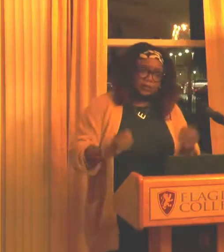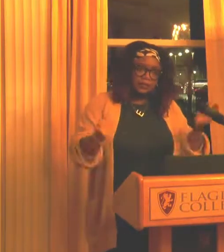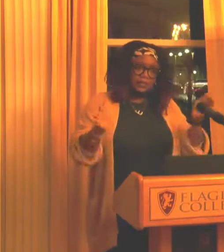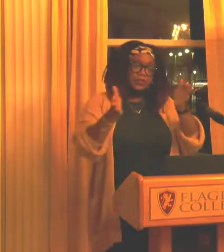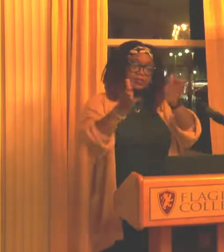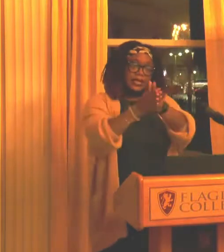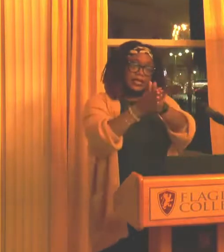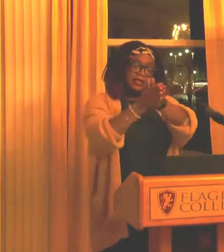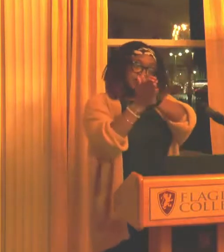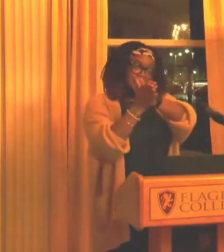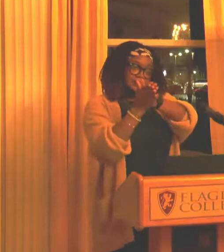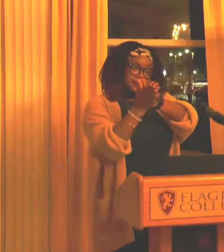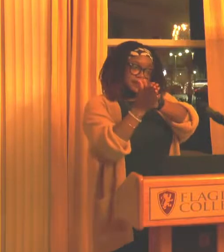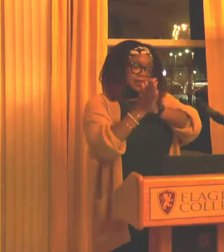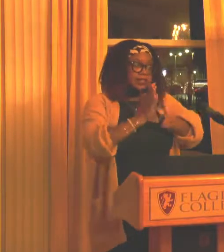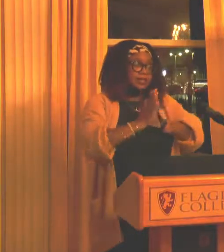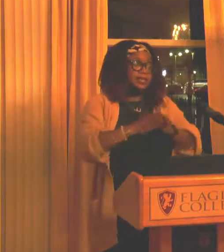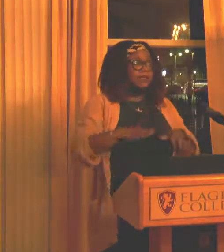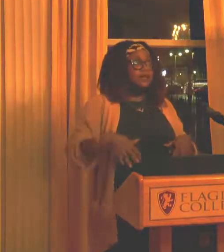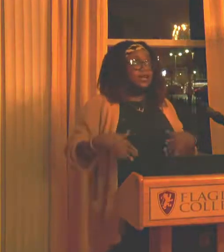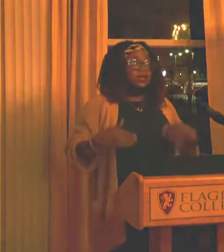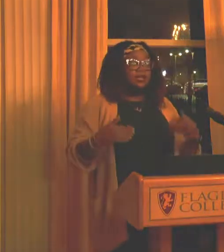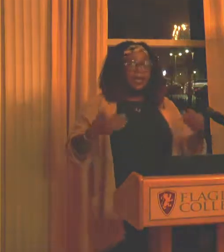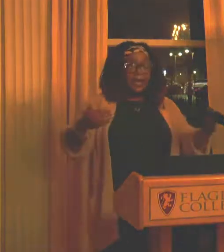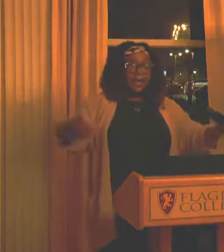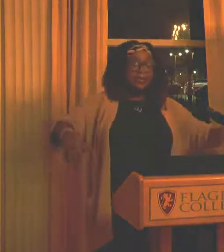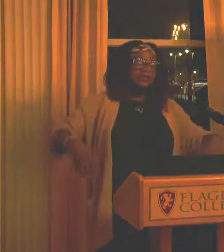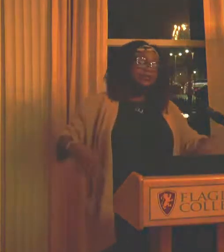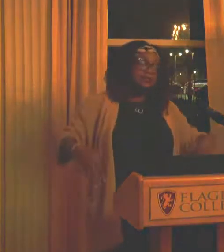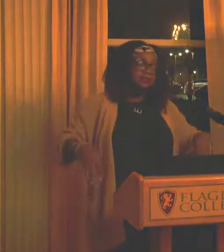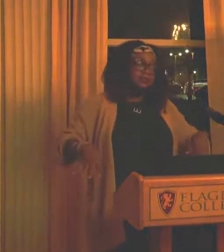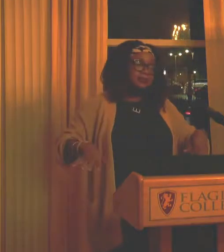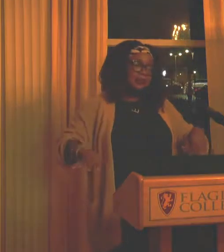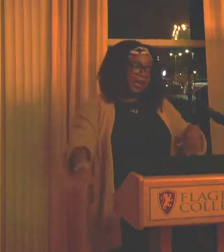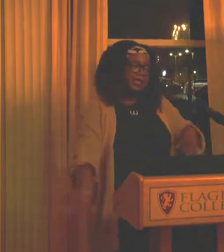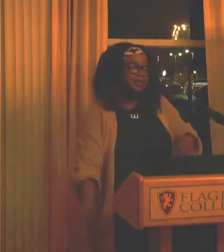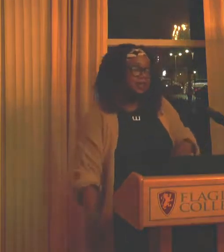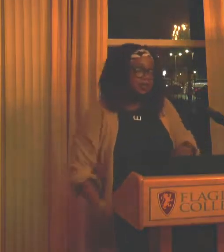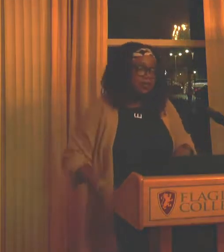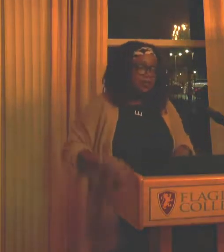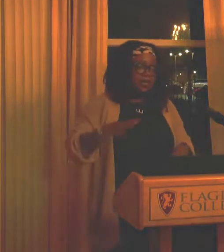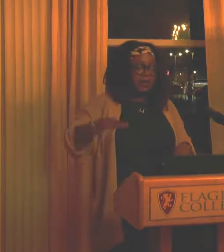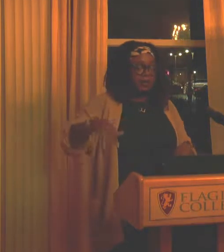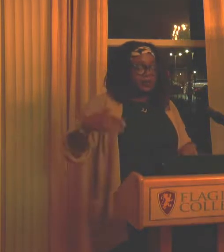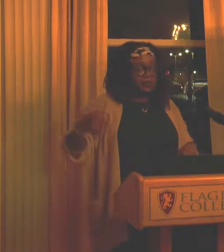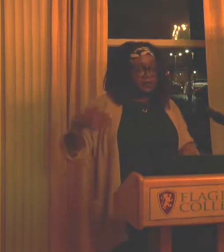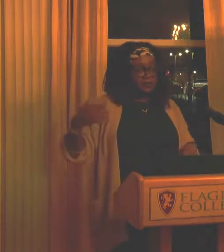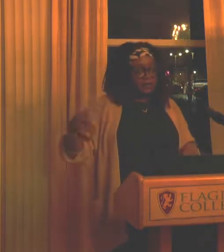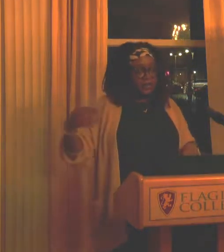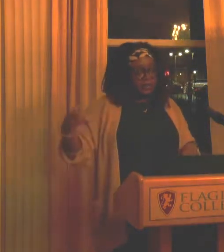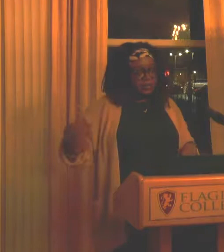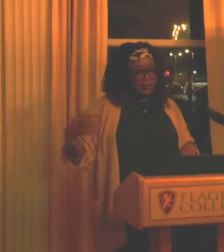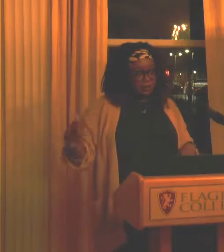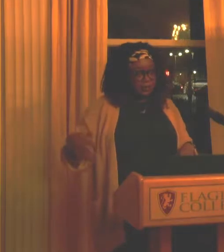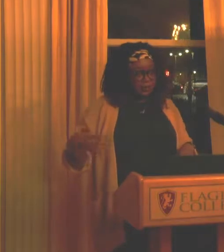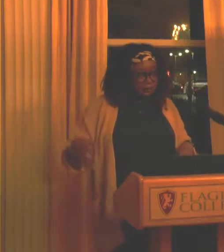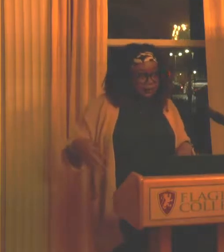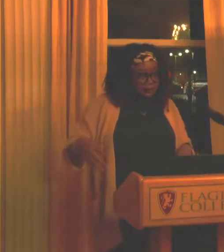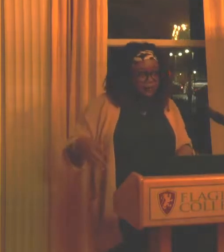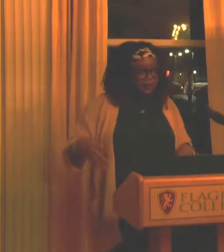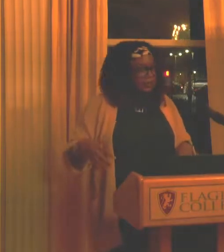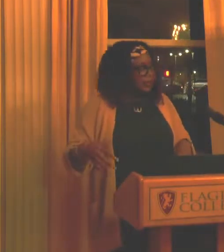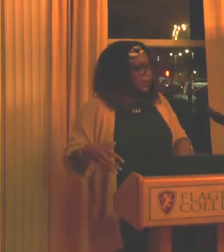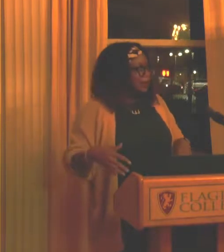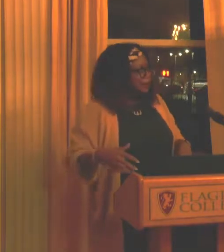pocketbook. It means close your legs. So, like, even at a young age, that young, black girls are being sexualized. You know?